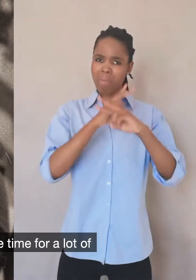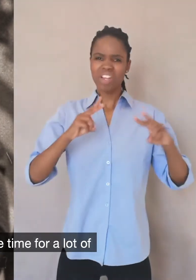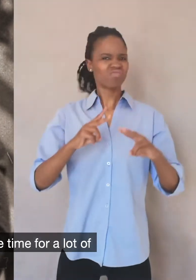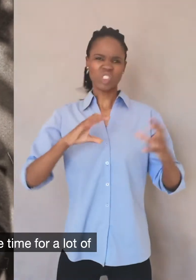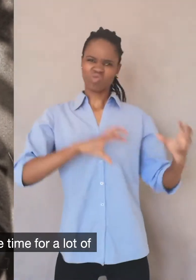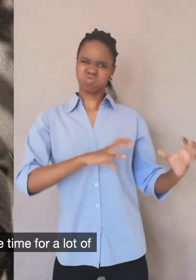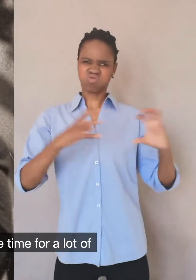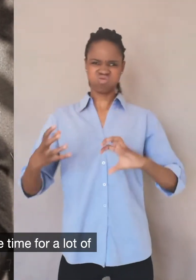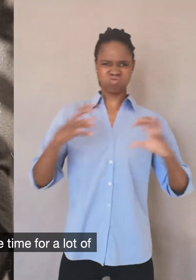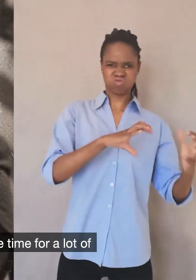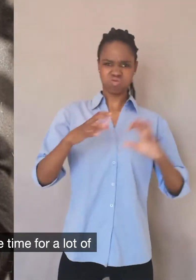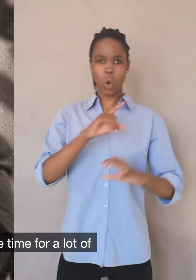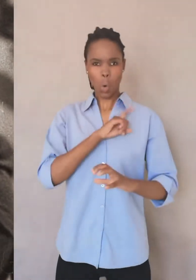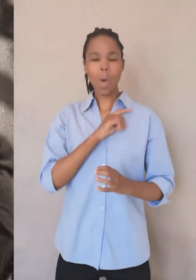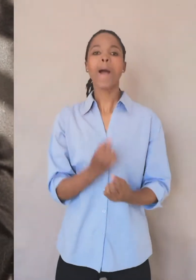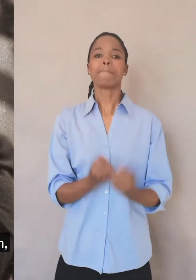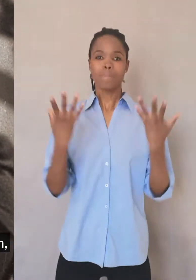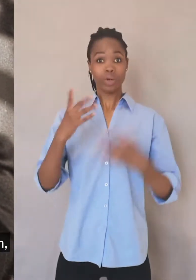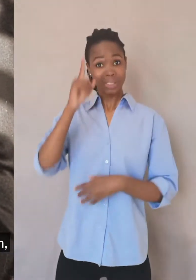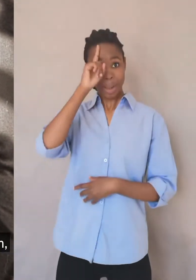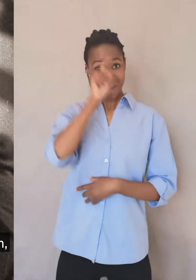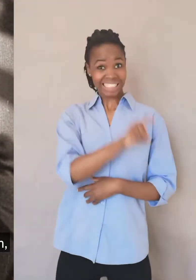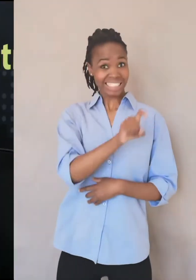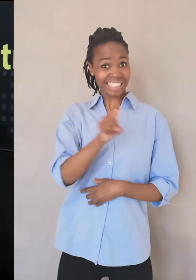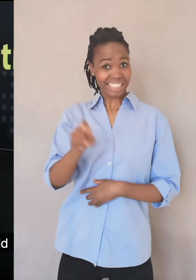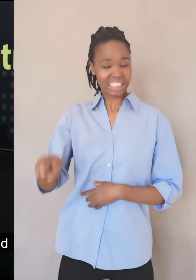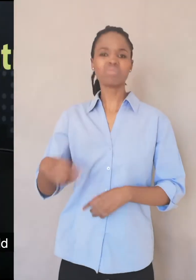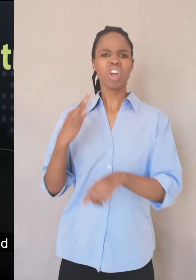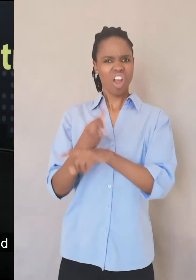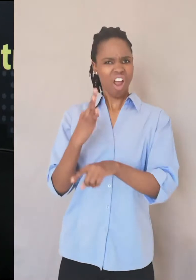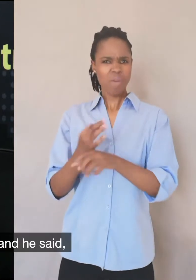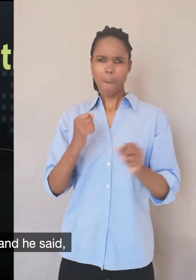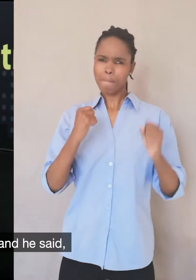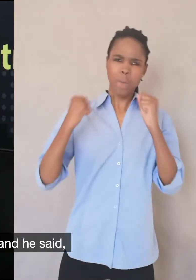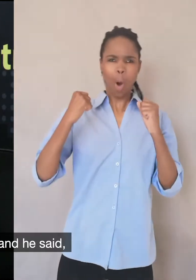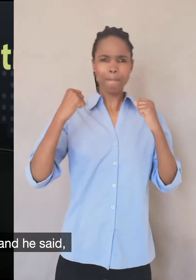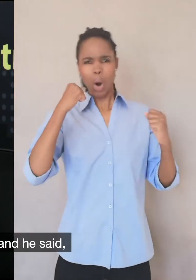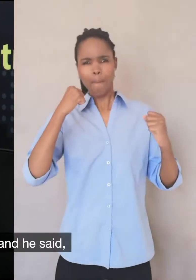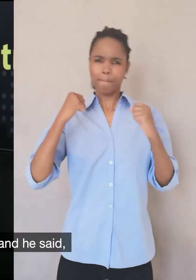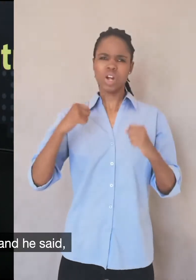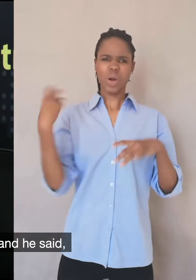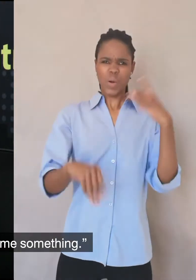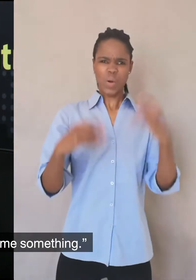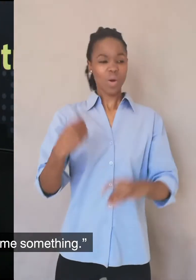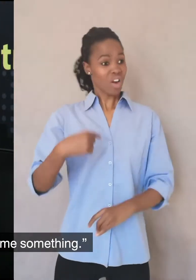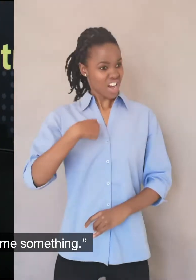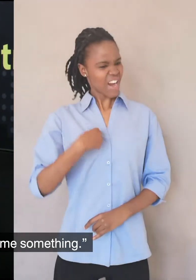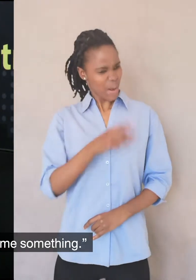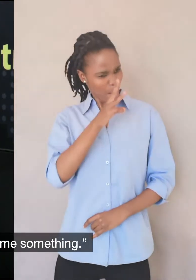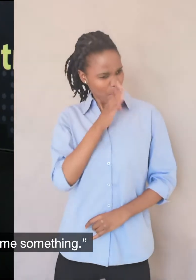probably true at the time for a lot of young black men. Their fathers would beat them into submission and he said, I will beat you until